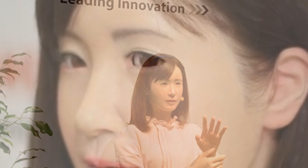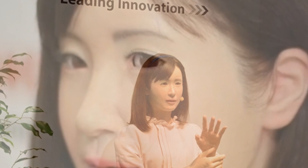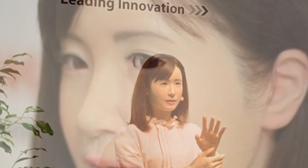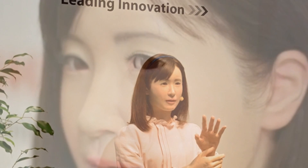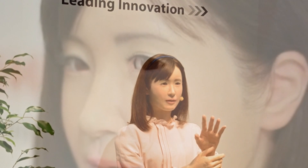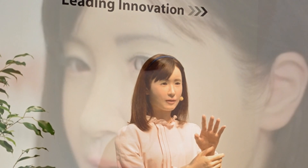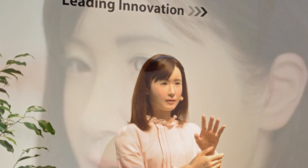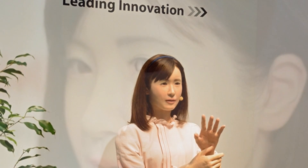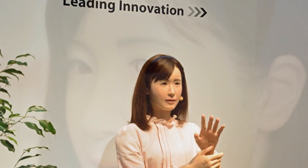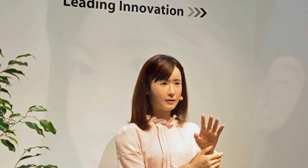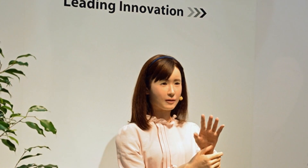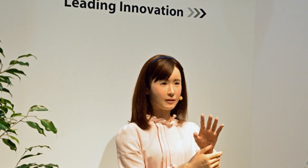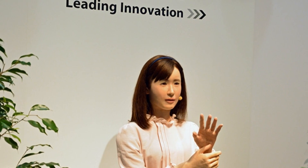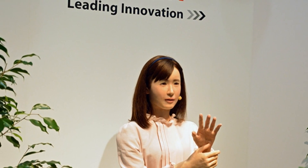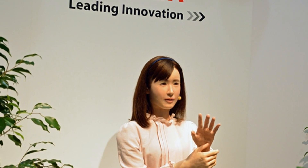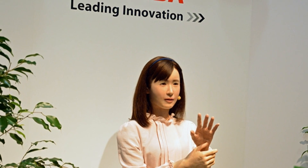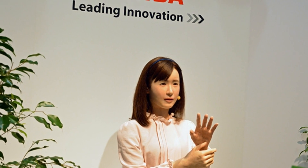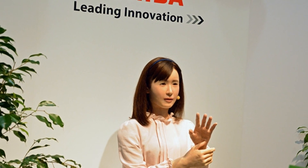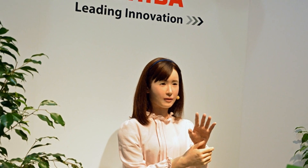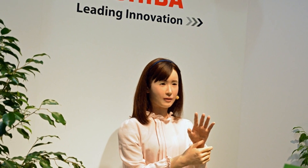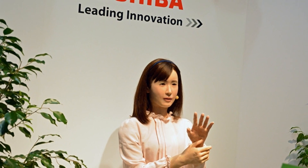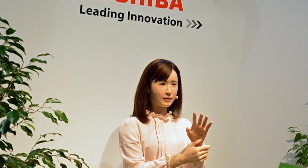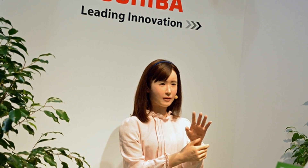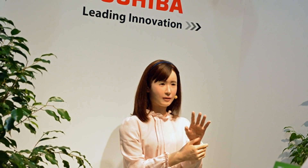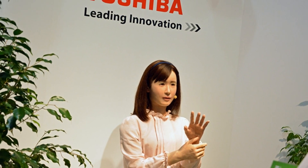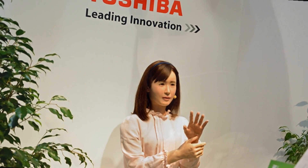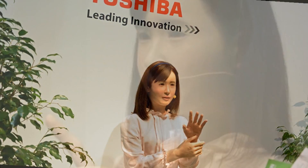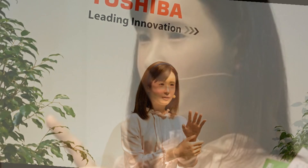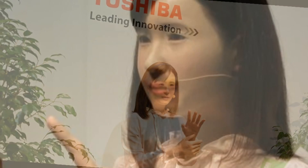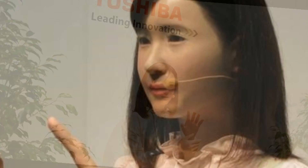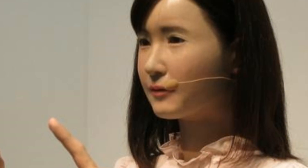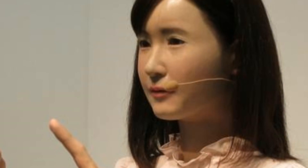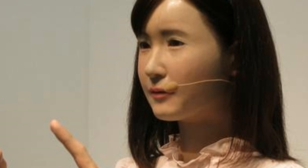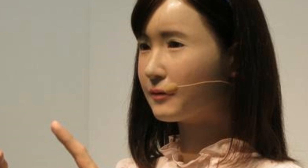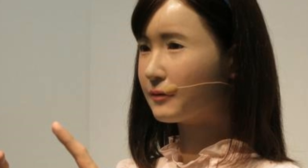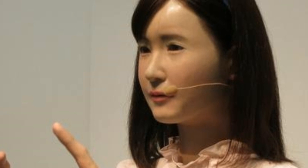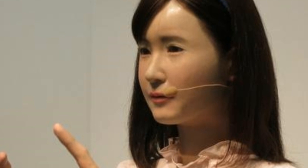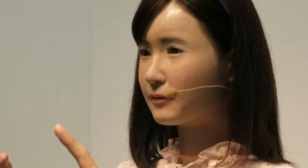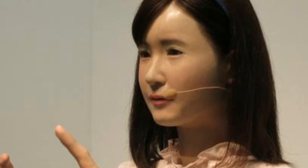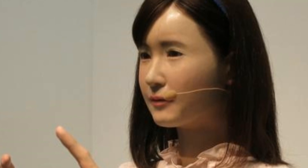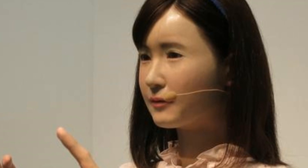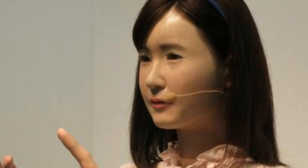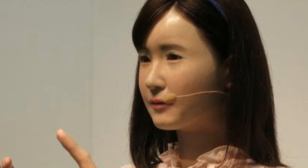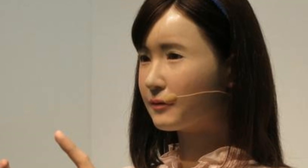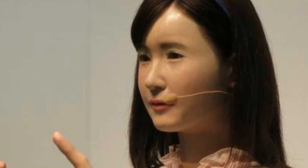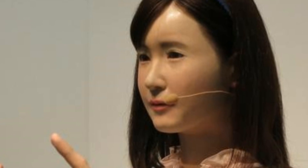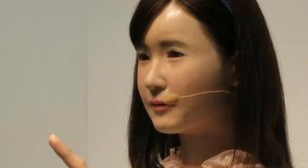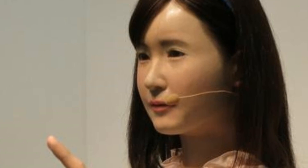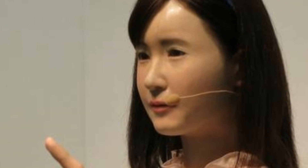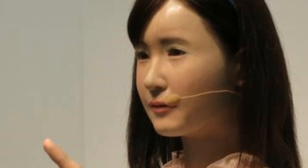was unveiled this week at the Cutting Edge IT & Electronics Comprehensive Exhibition , and has